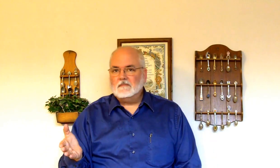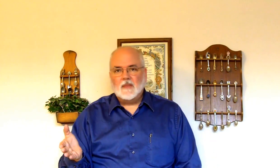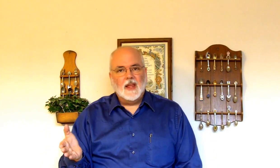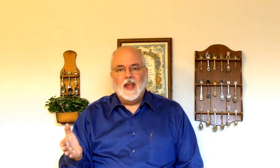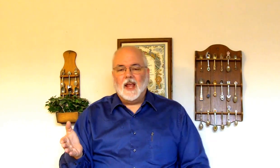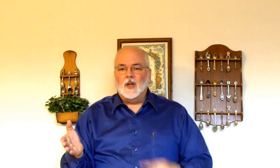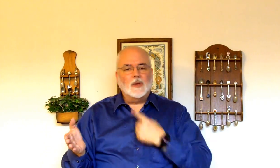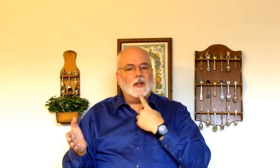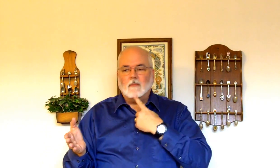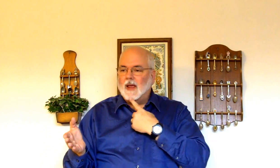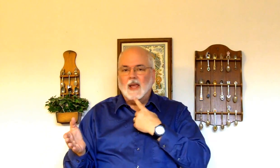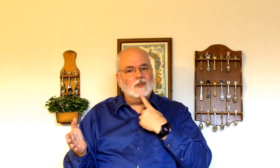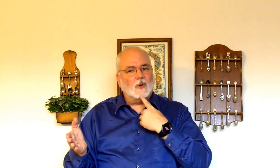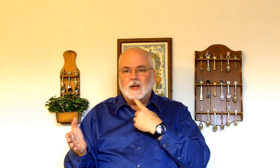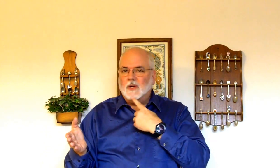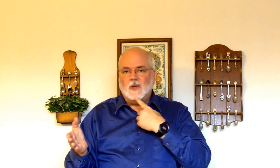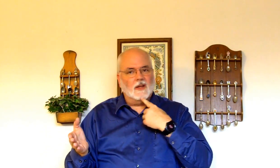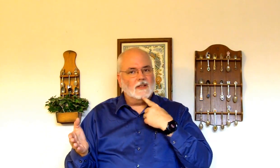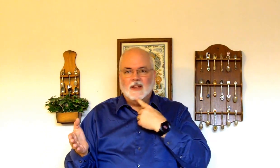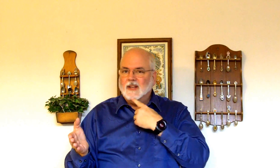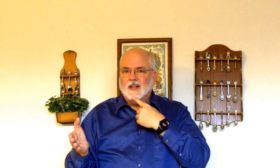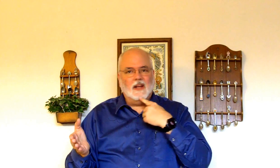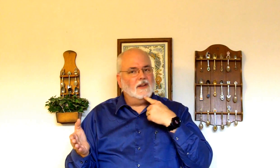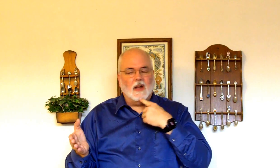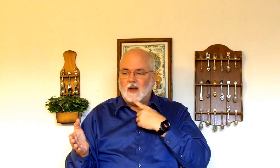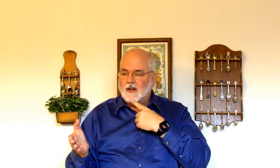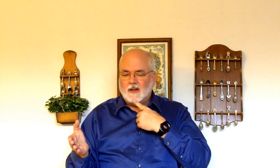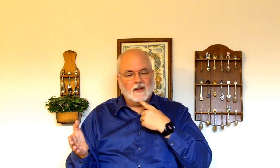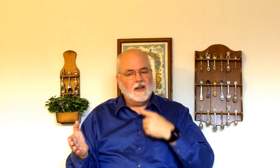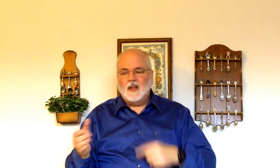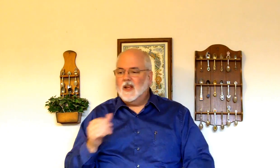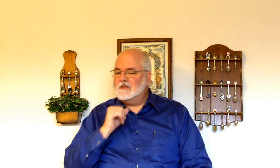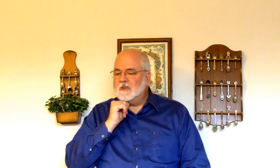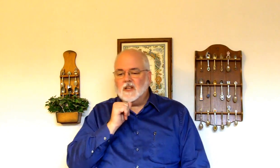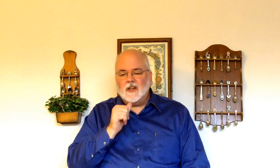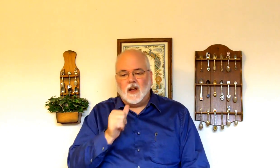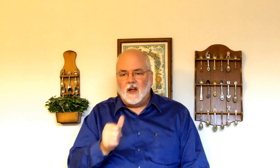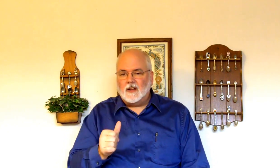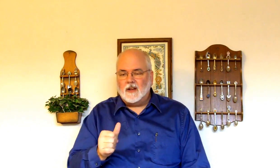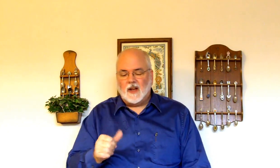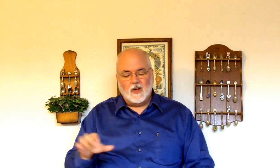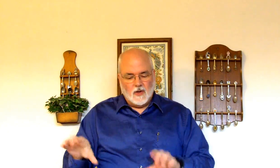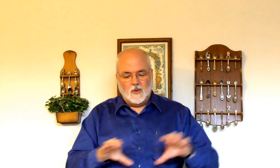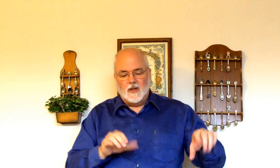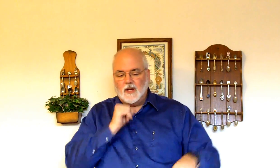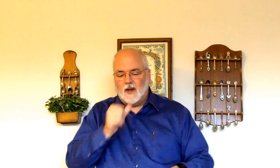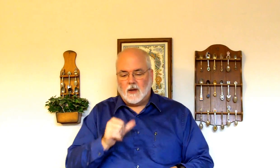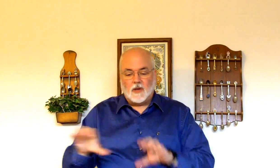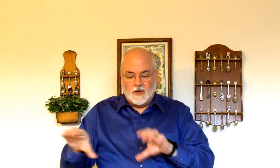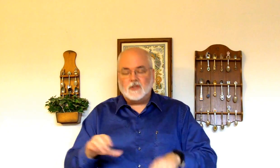And notice that my head's already doing this. Did not. Did not. And you can do did not. But just